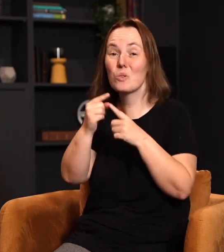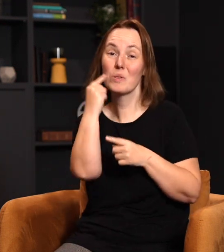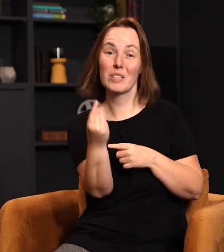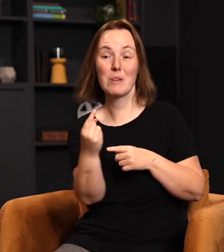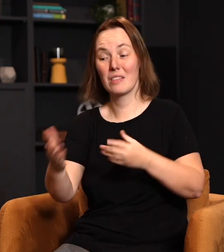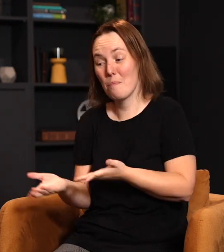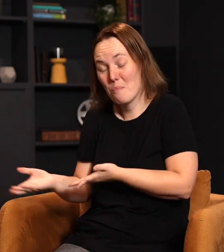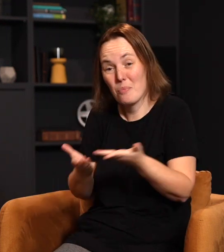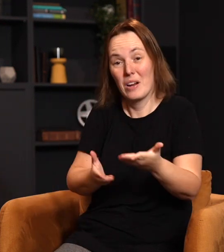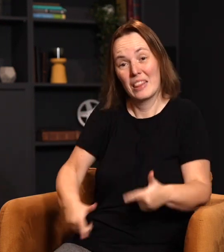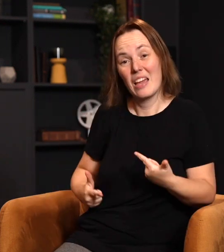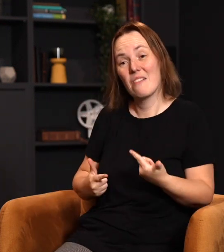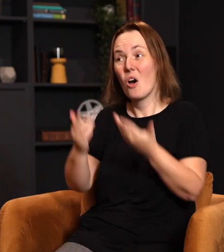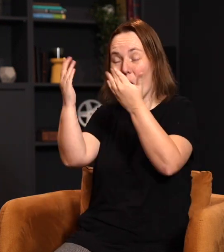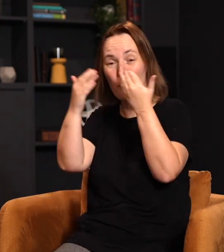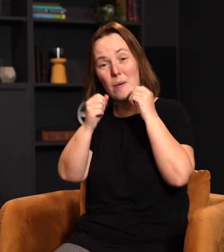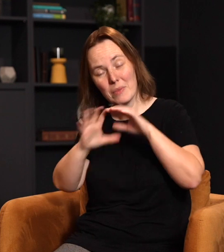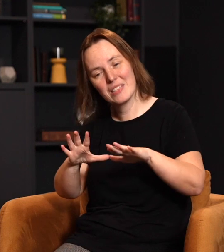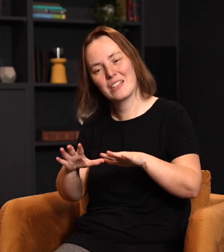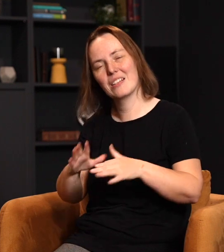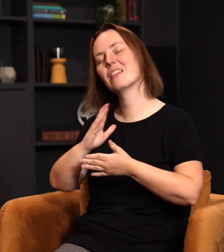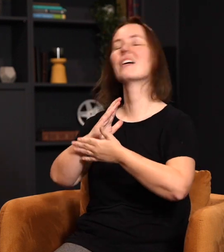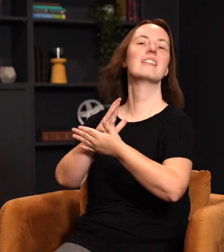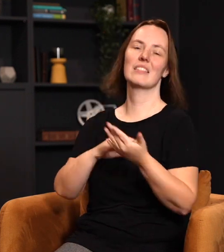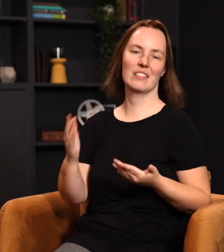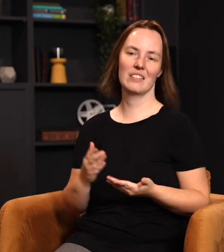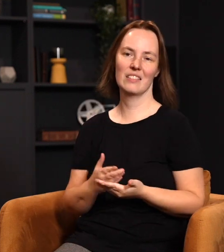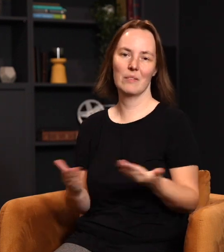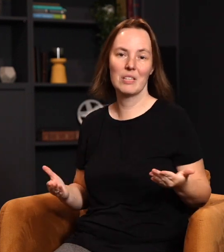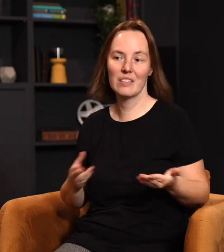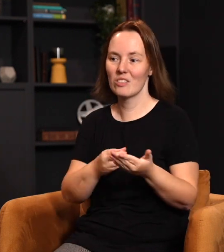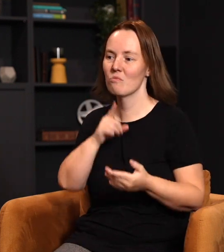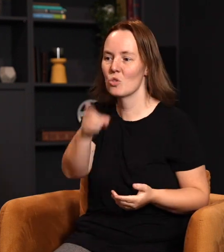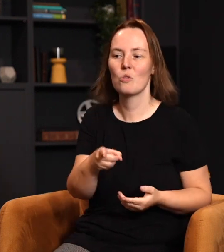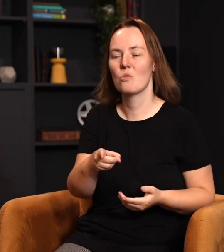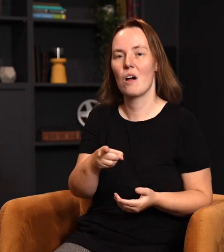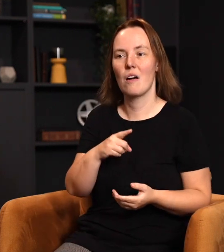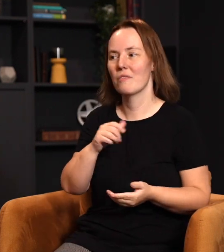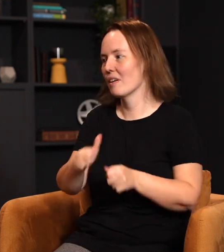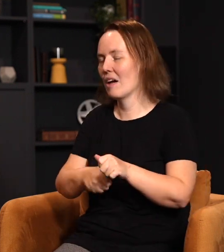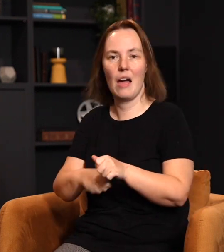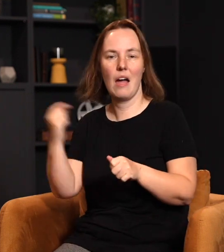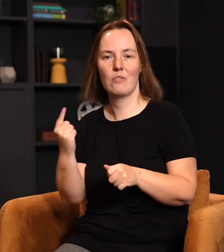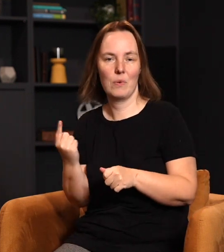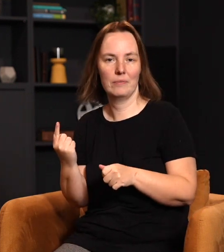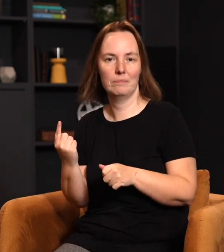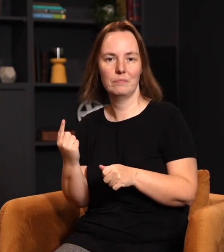bring life, that bring hope, that bring blessing. Now that is something that is true, of course, of everybody, whether you know the Lord or not. But it